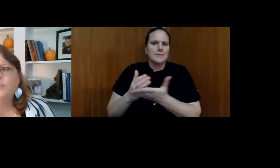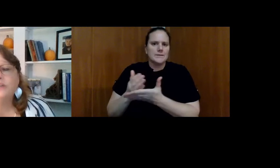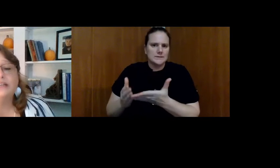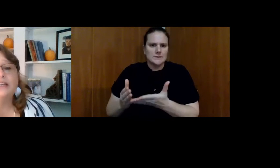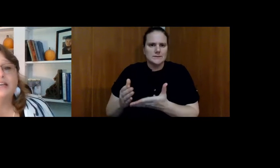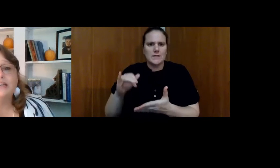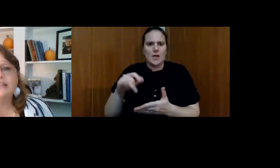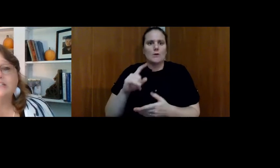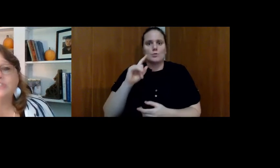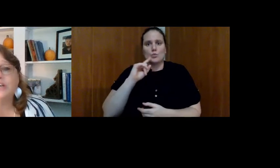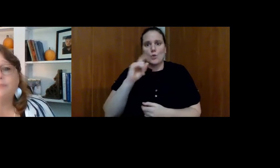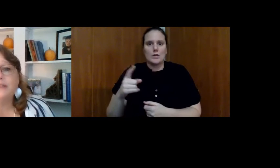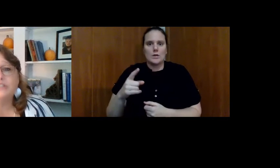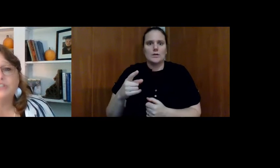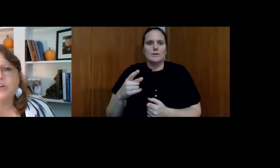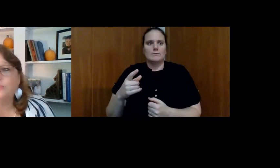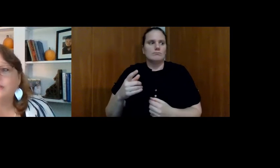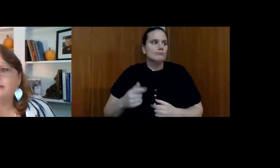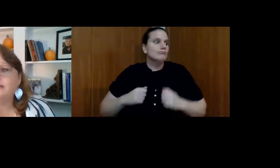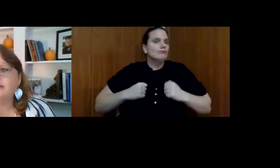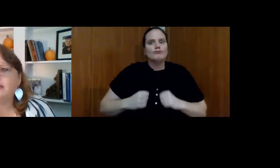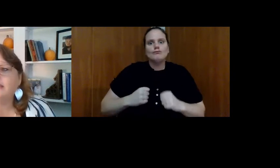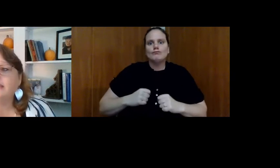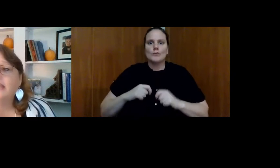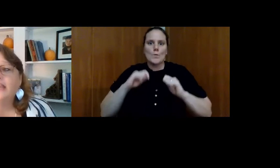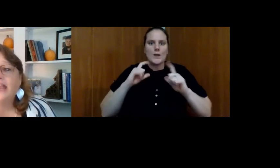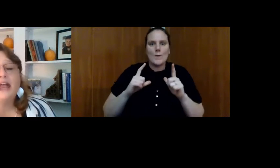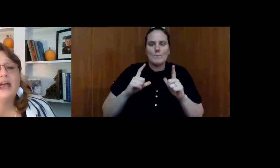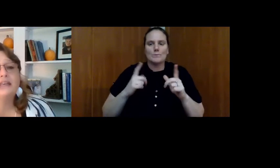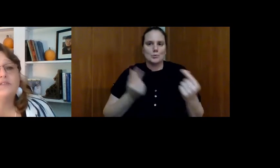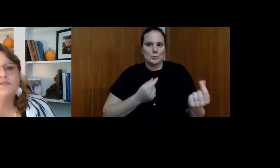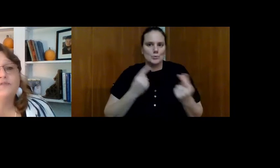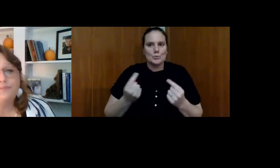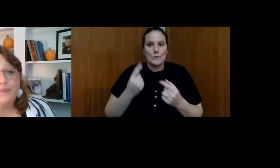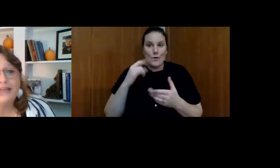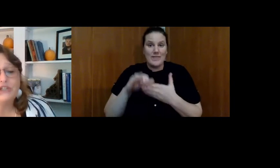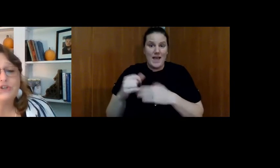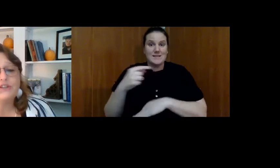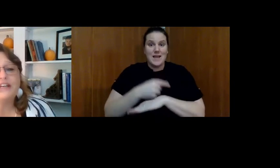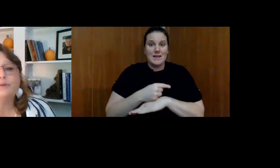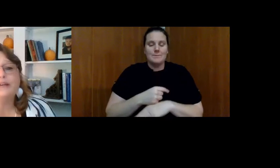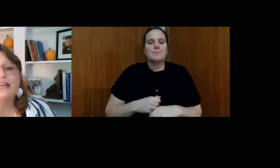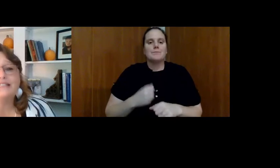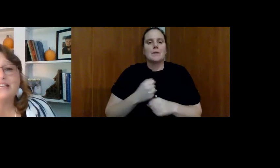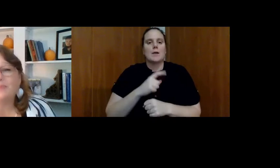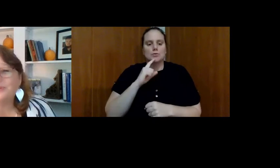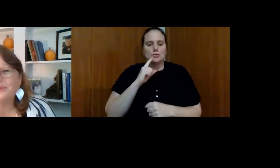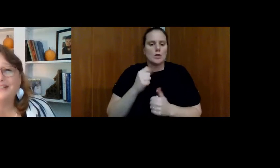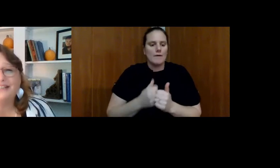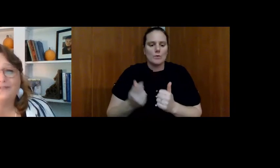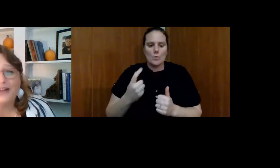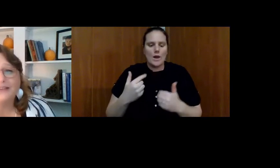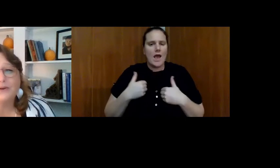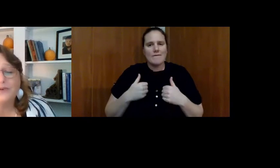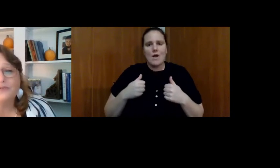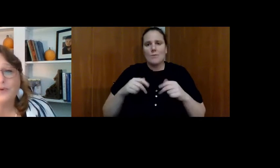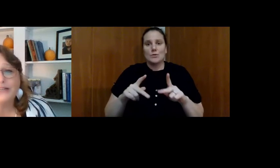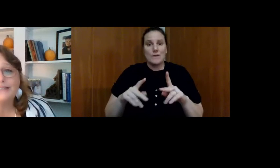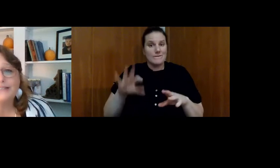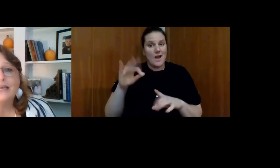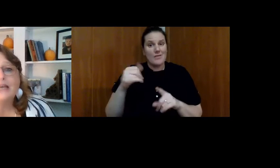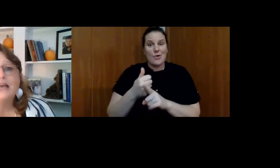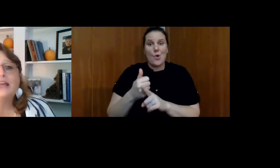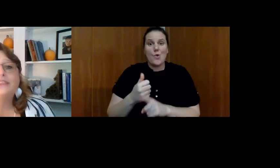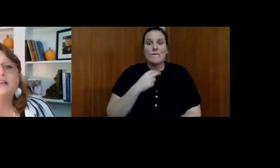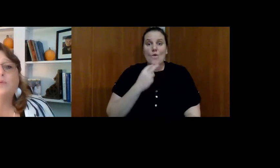really kind of get you up and get you going in the day? And making sure that everybody has the opportunity to find their own